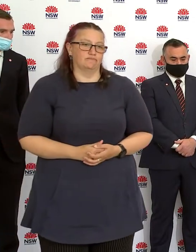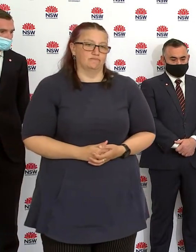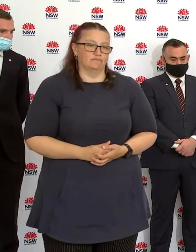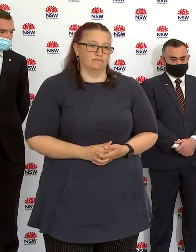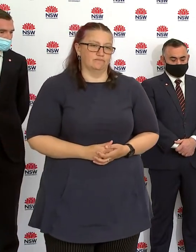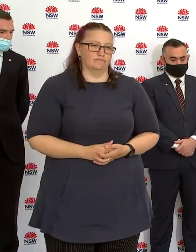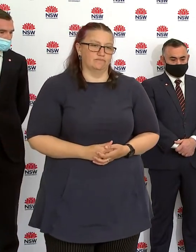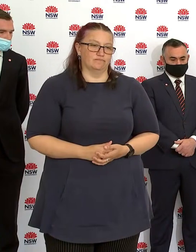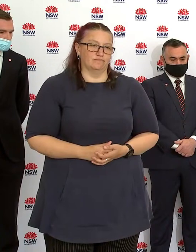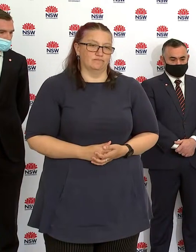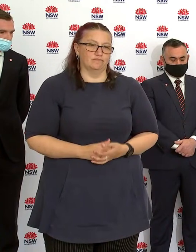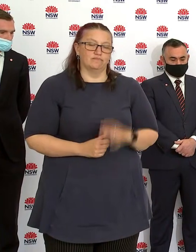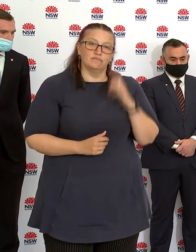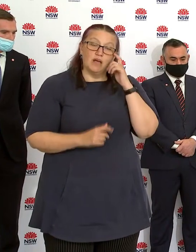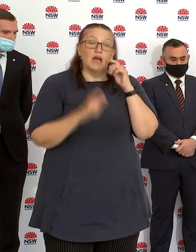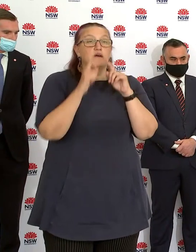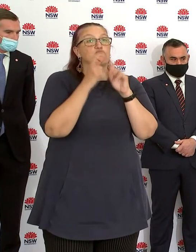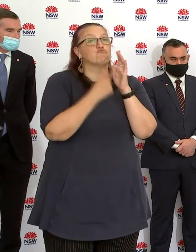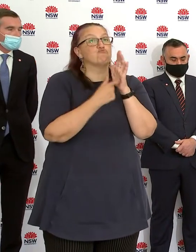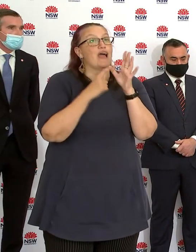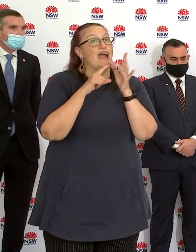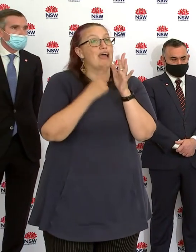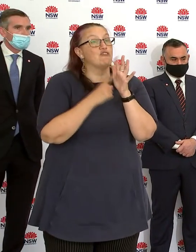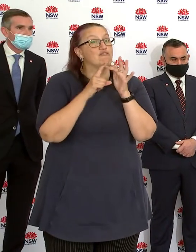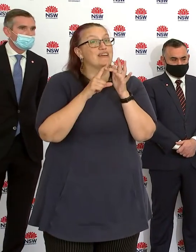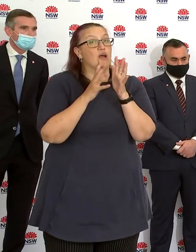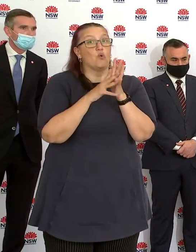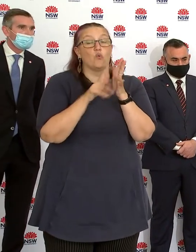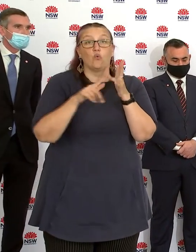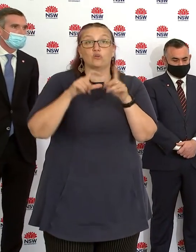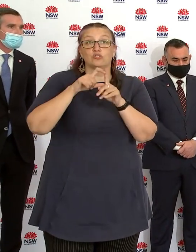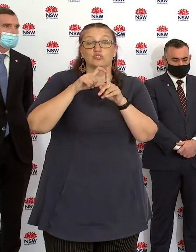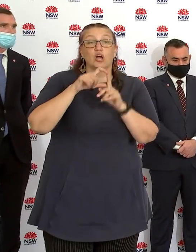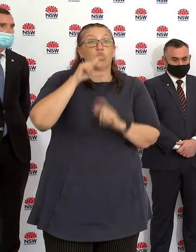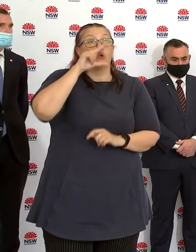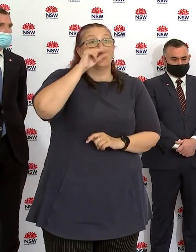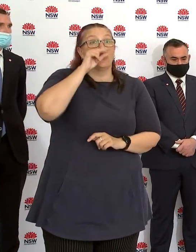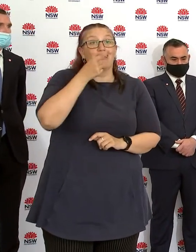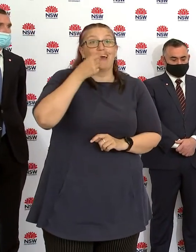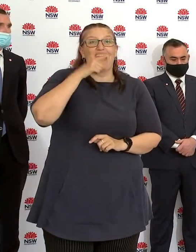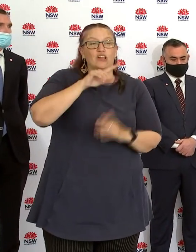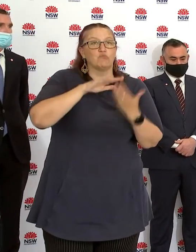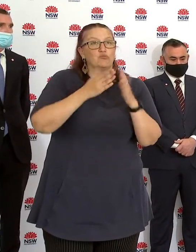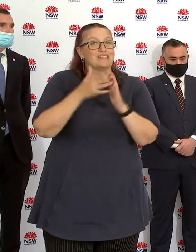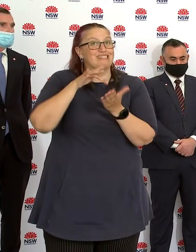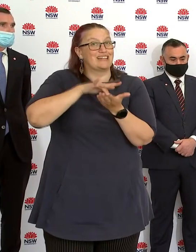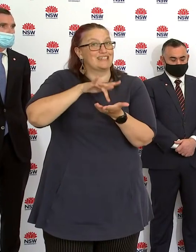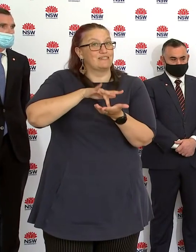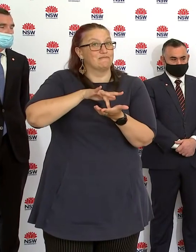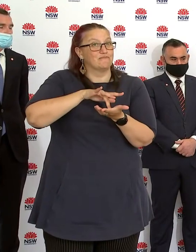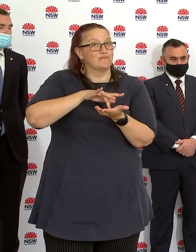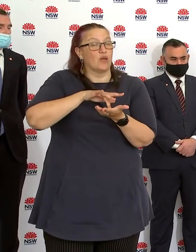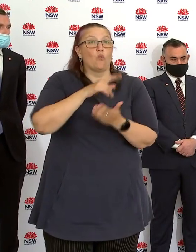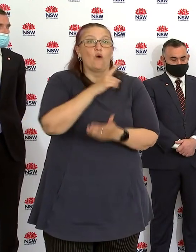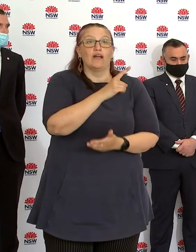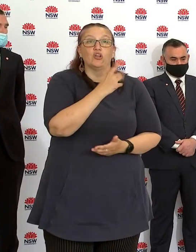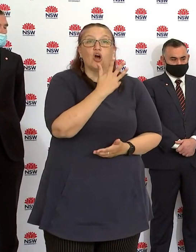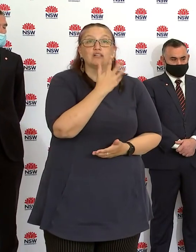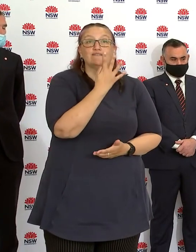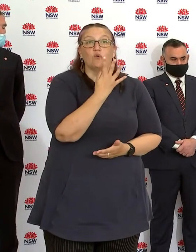district has put in place at Prairie Wood Youth and Community Centre, 194 to